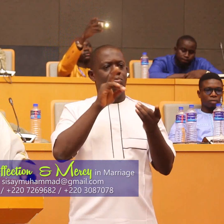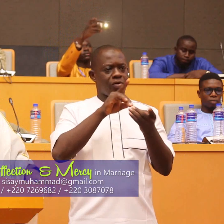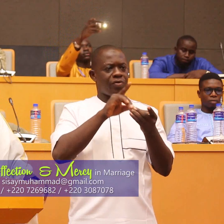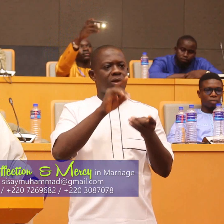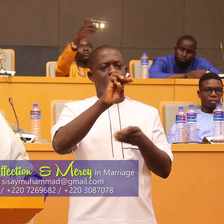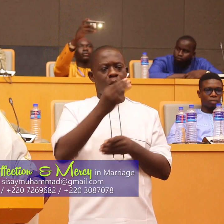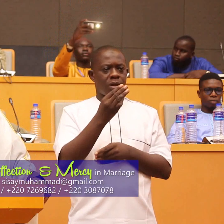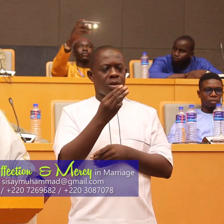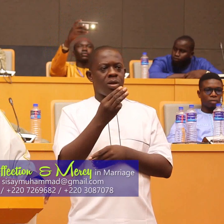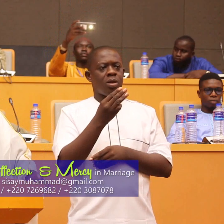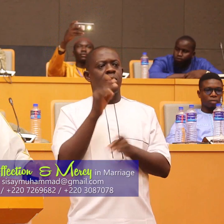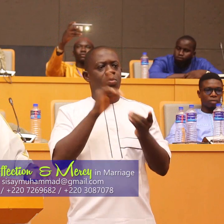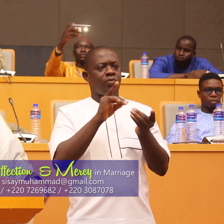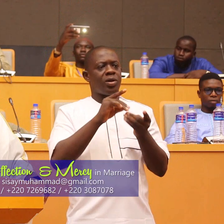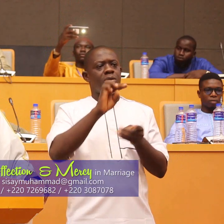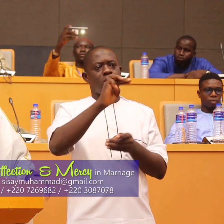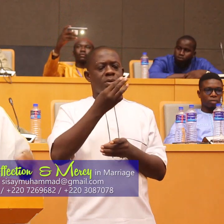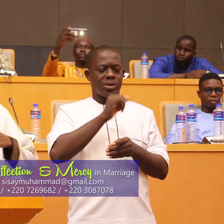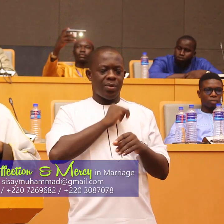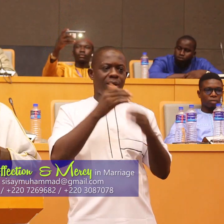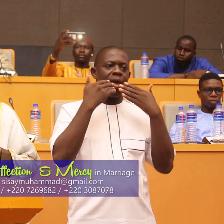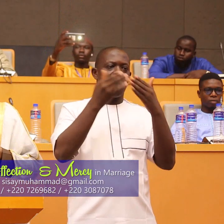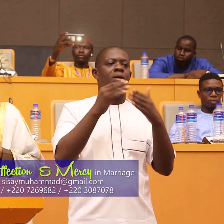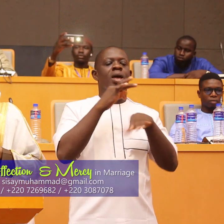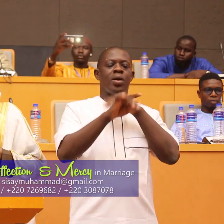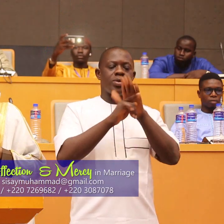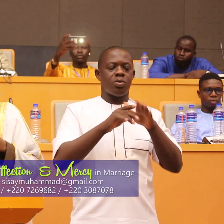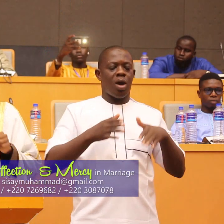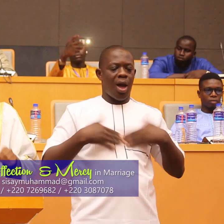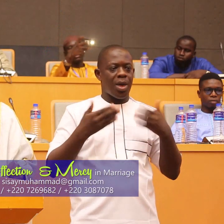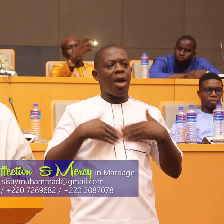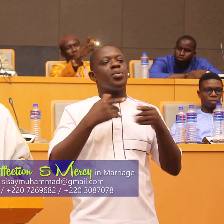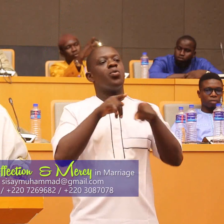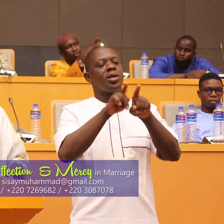I mean Rasulullah sallallahu alayhi was said to her if you are pleased with me